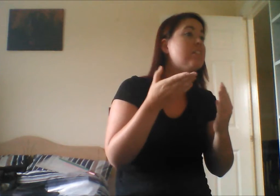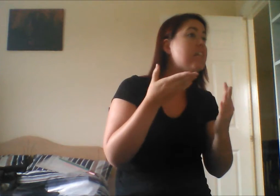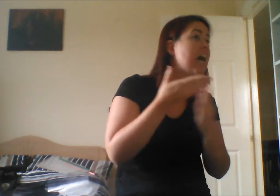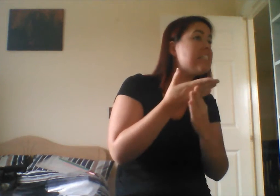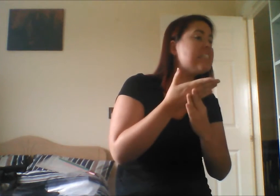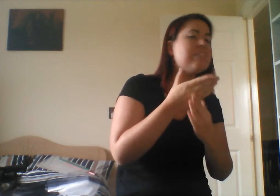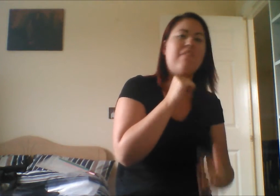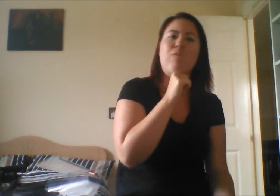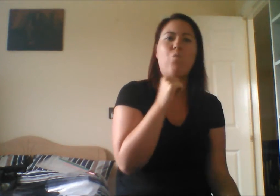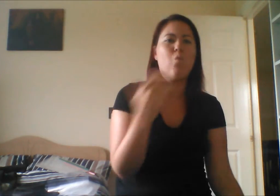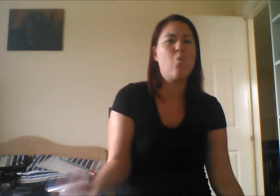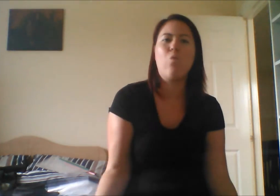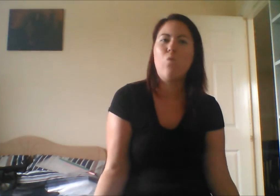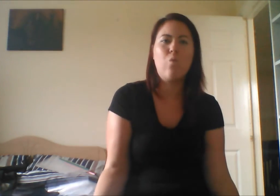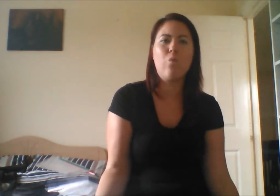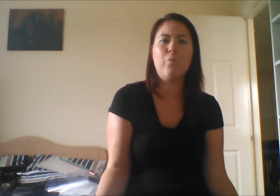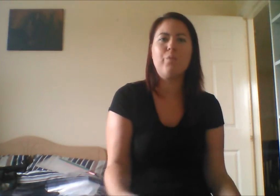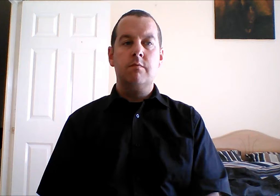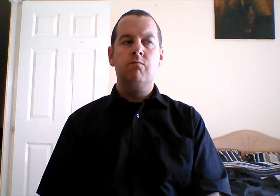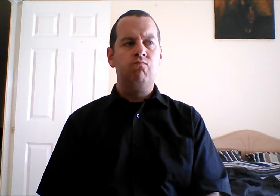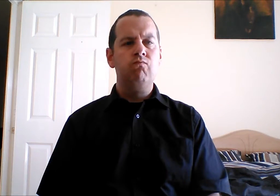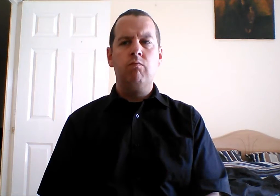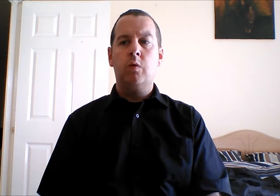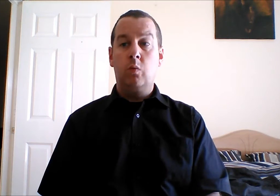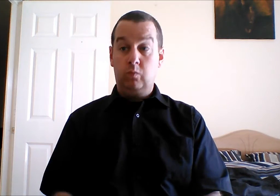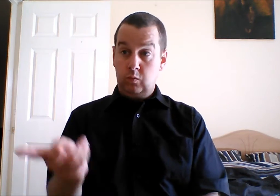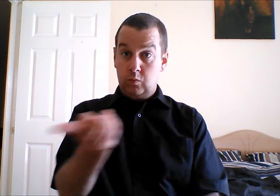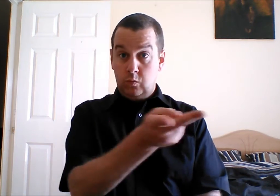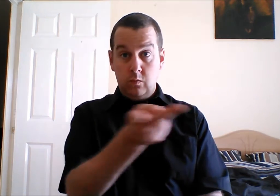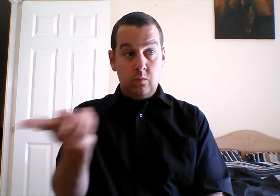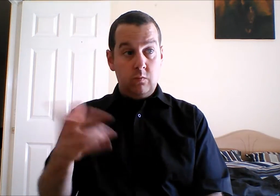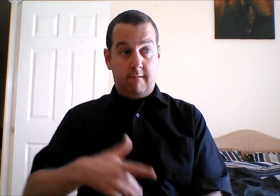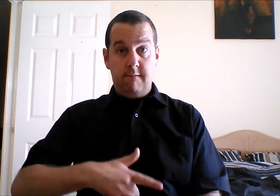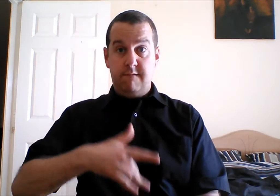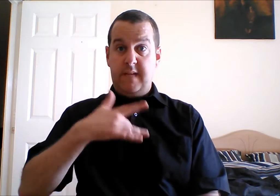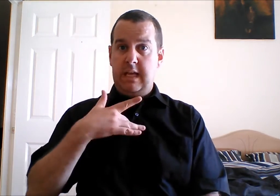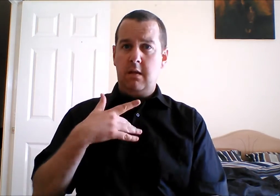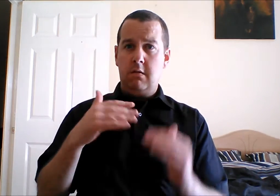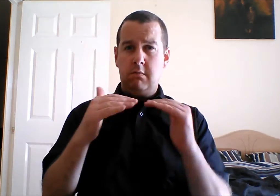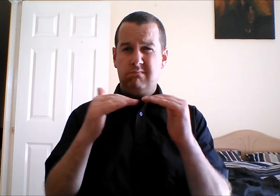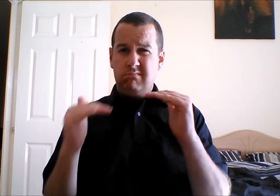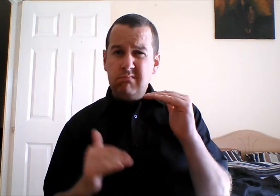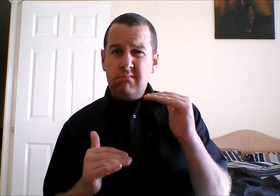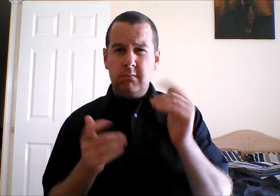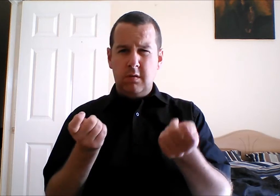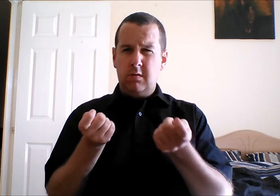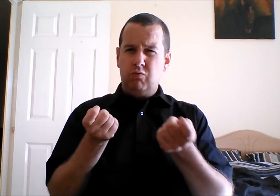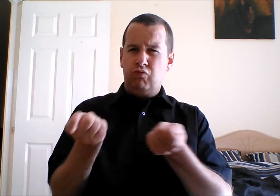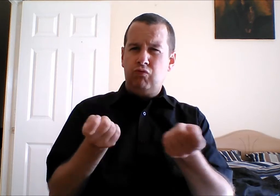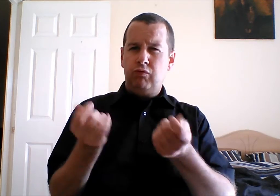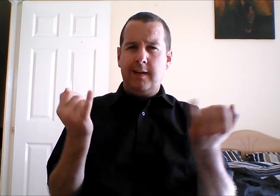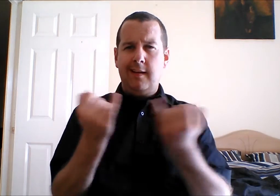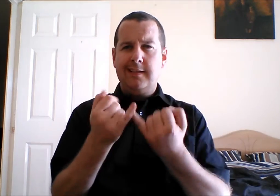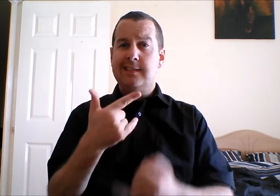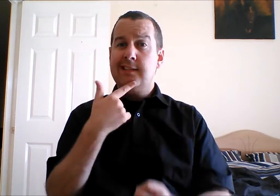access there. Do you feel then as if you are treated as a second-class citizen then?